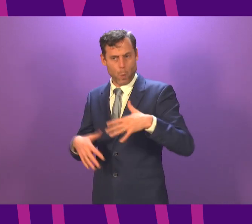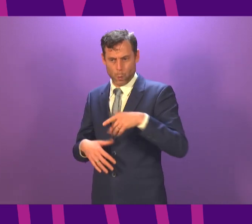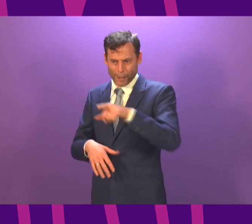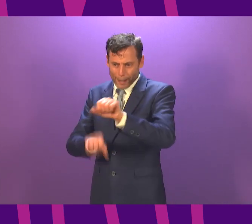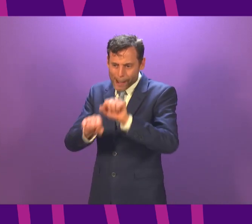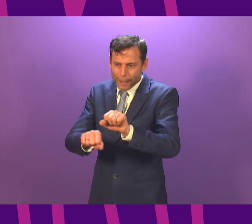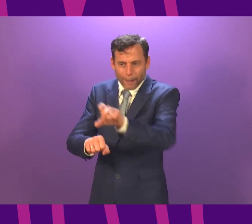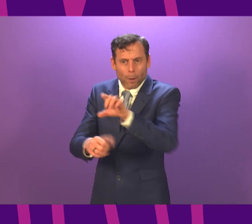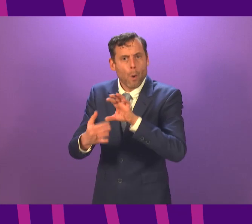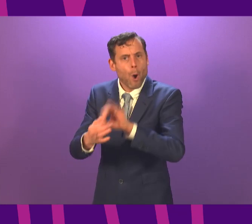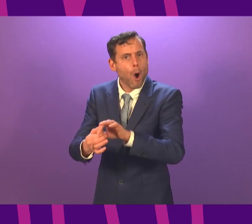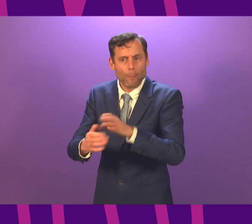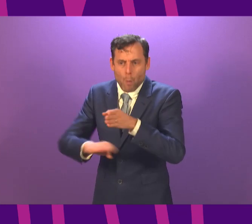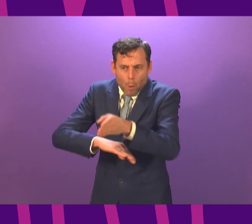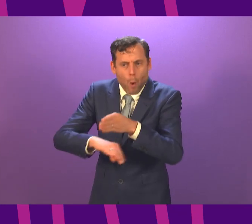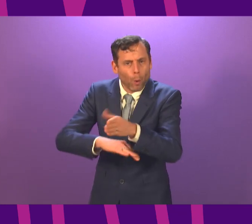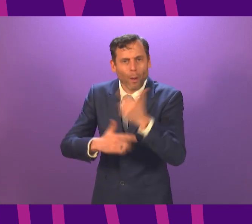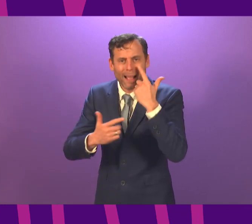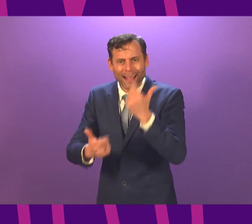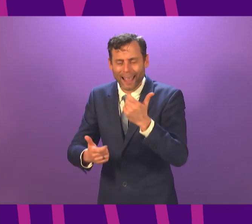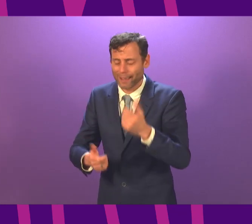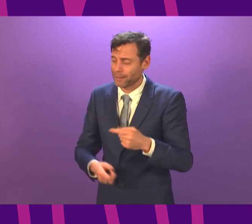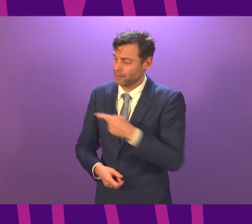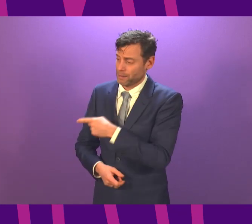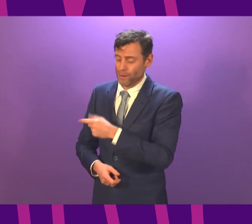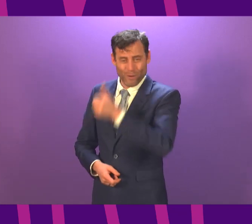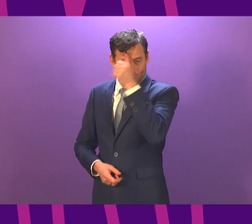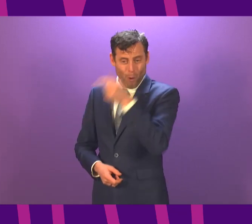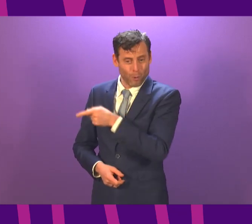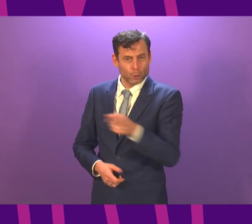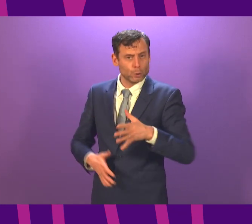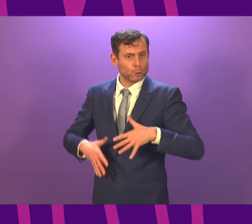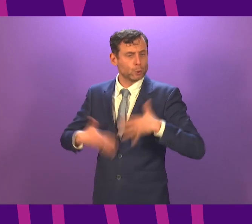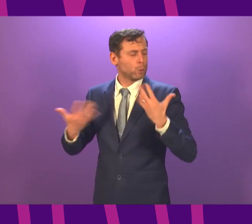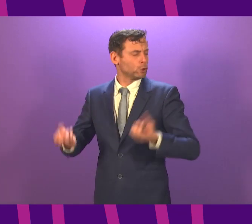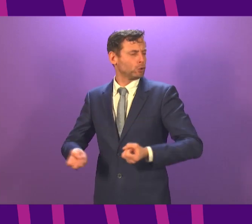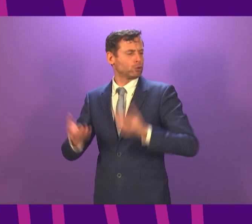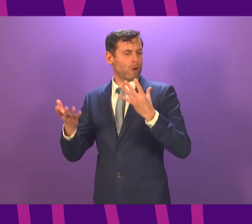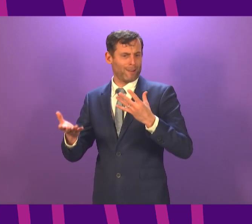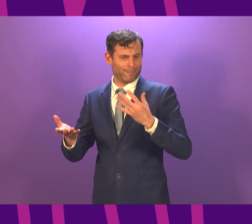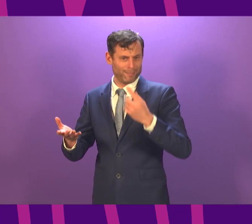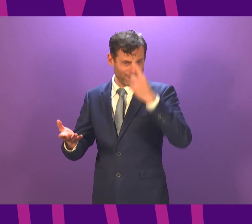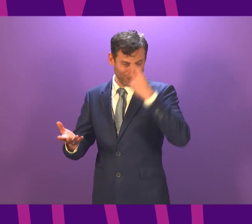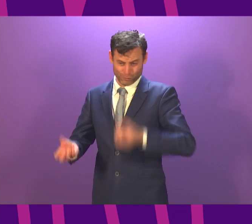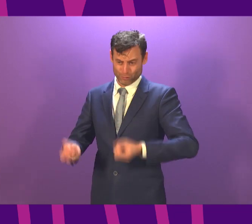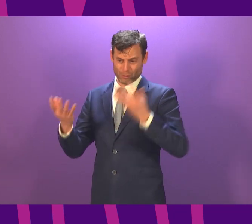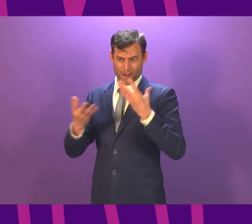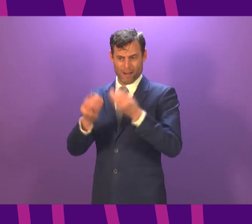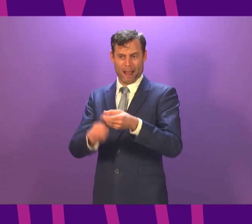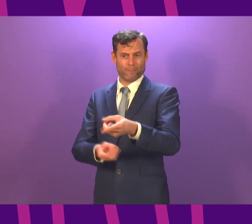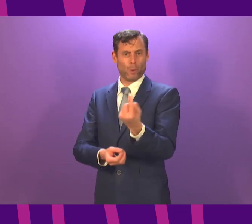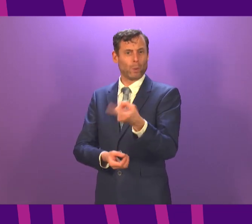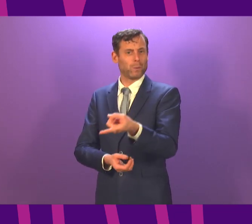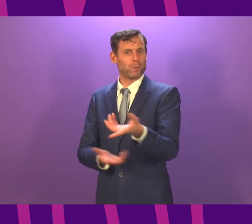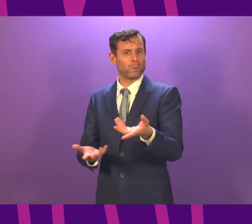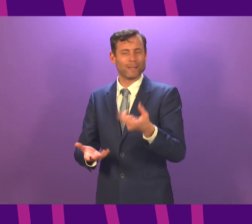do and I know that any decisions they take around industrial action would absolutely not be taken lightly and I hope that we will be in a position where they don't feel that